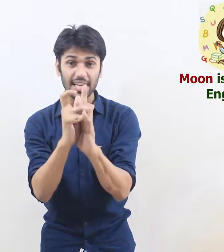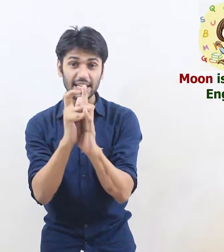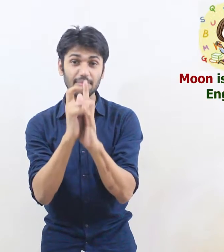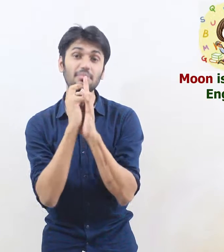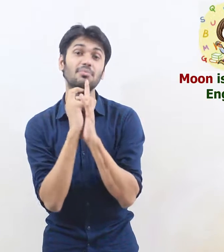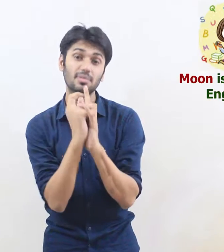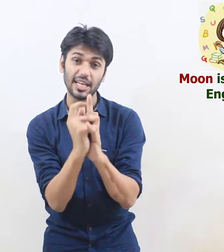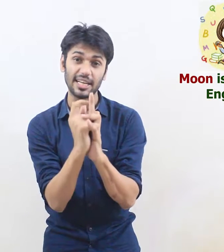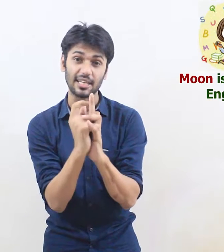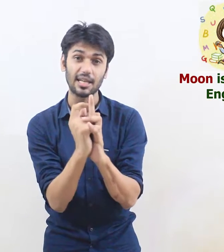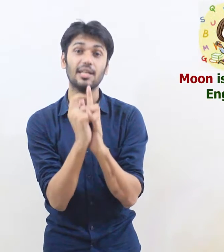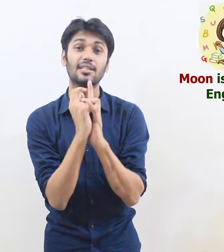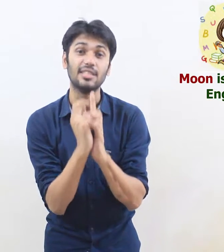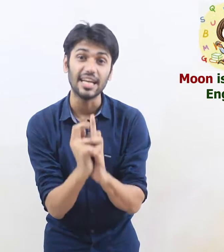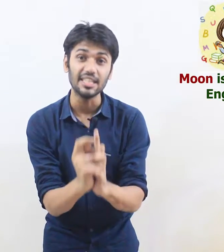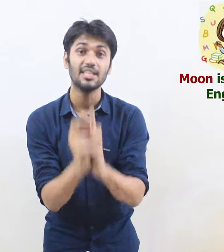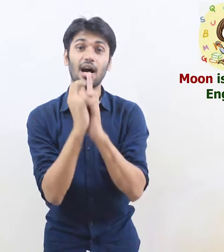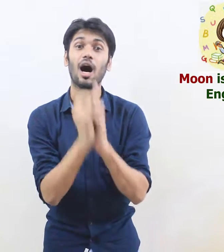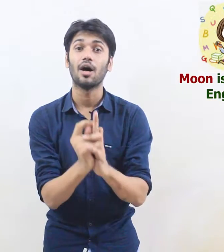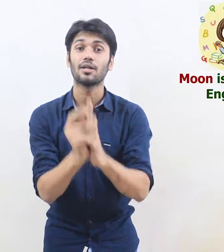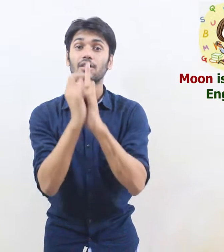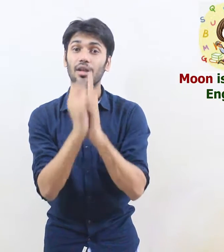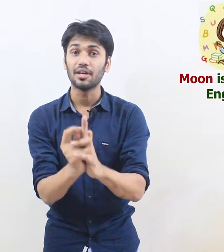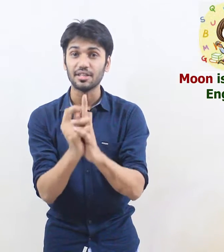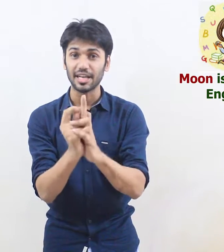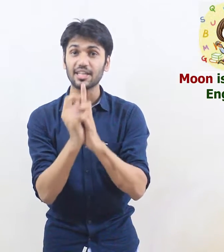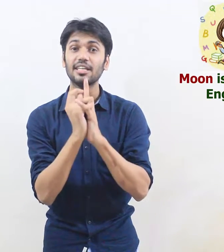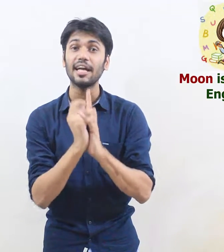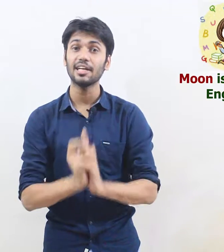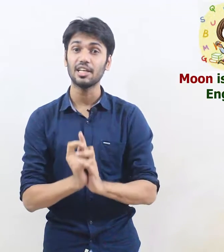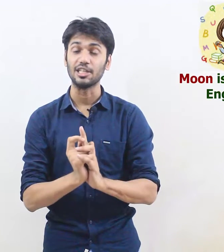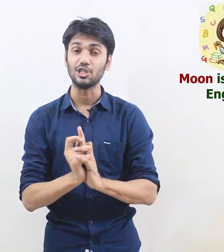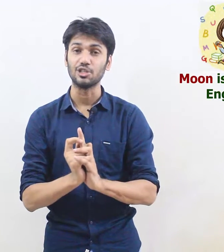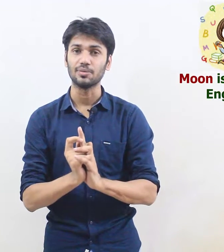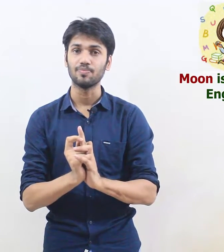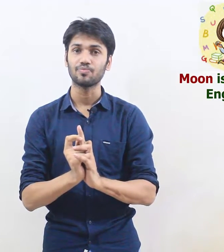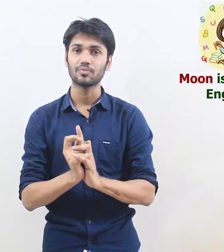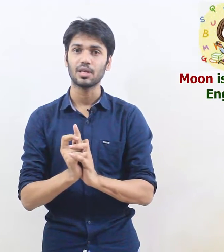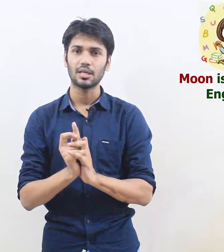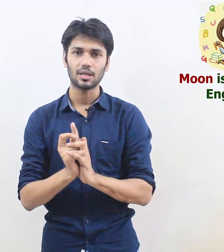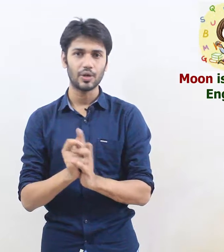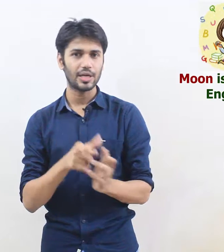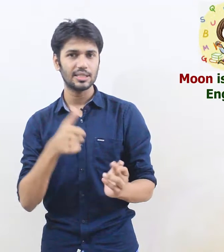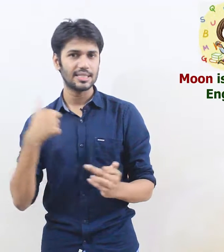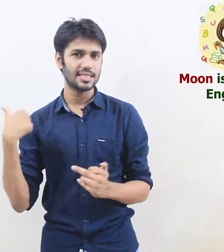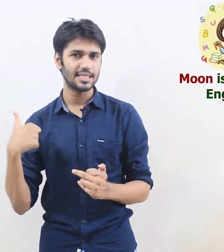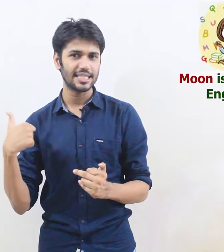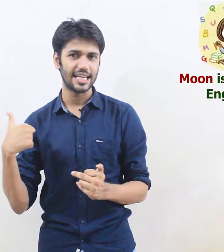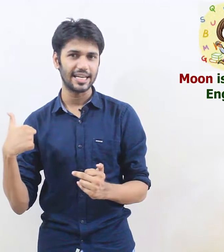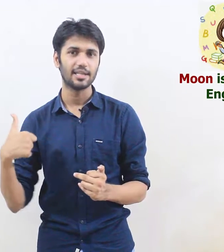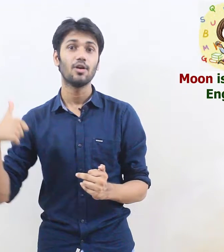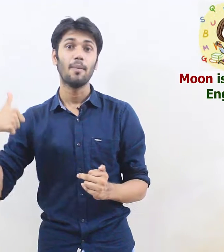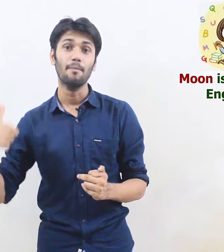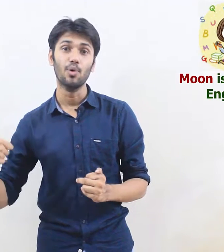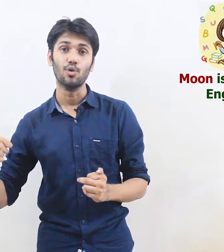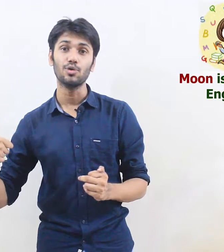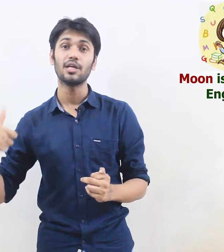same thing they are learning English look at this sentence again moon